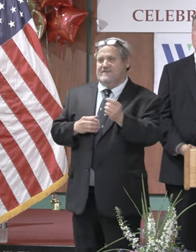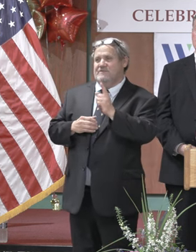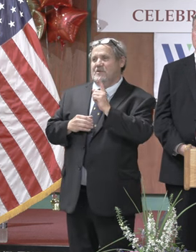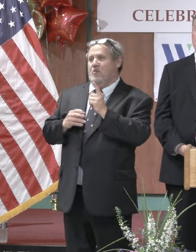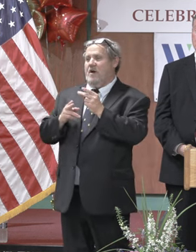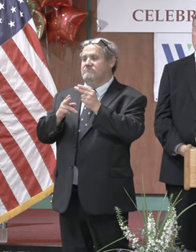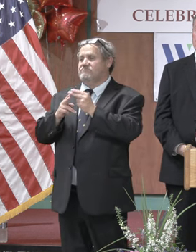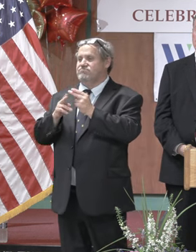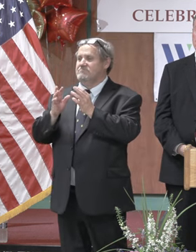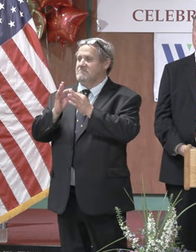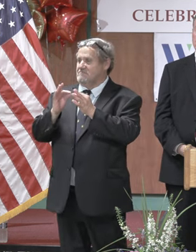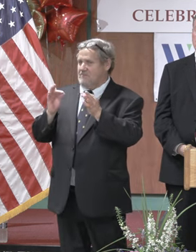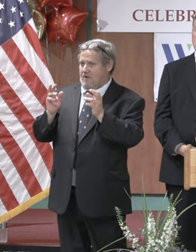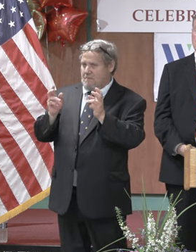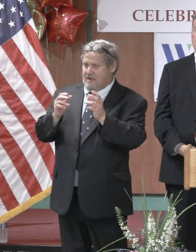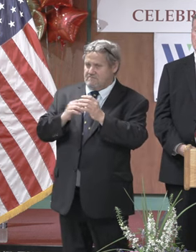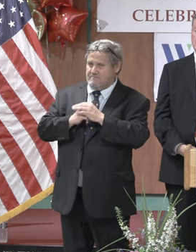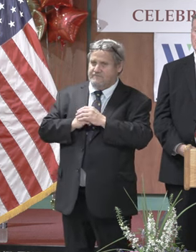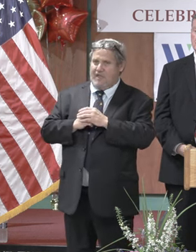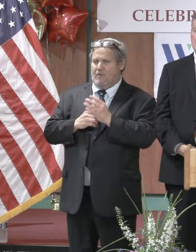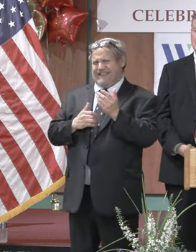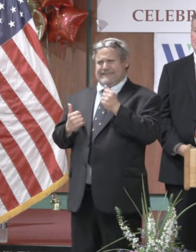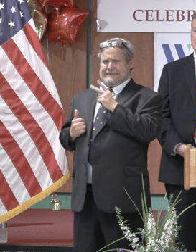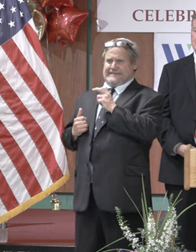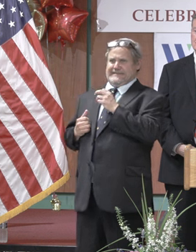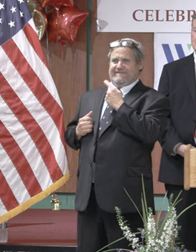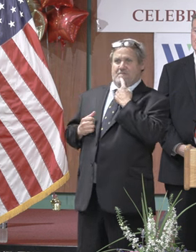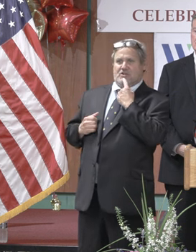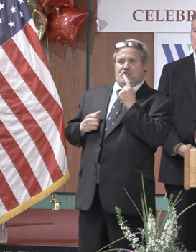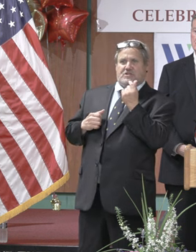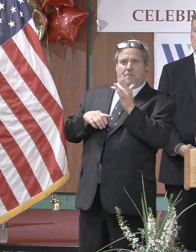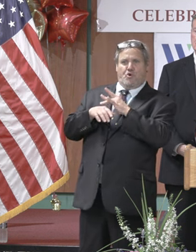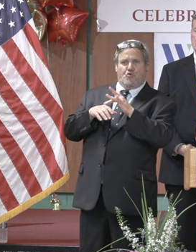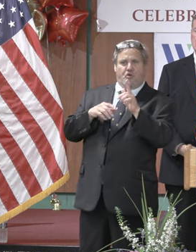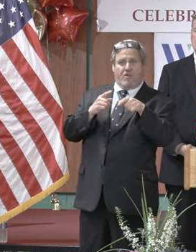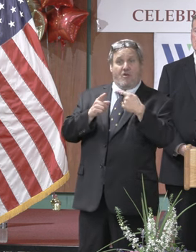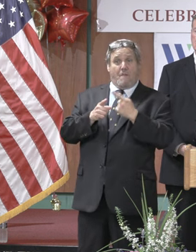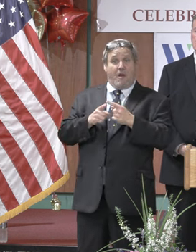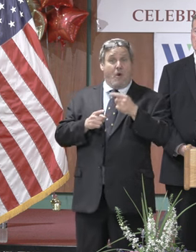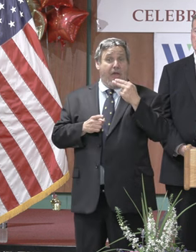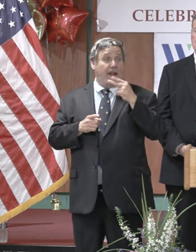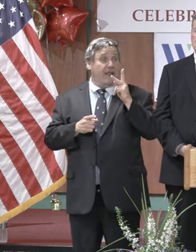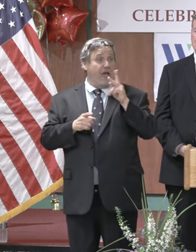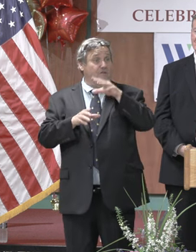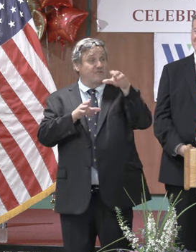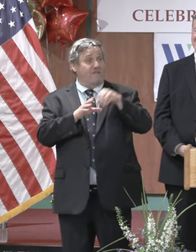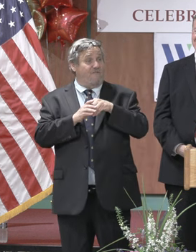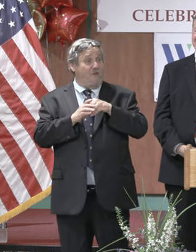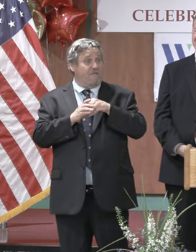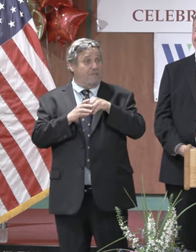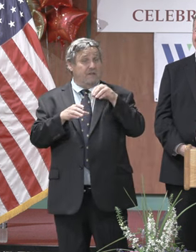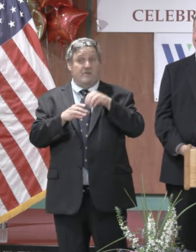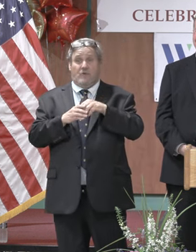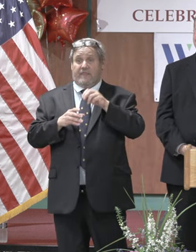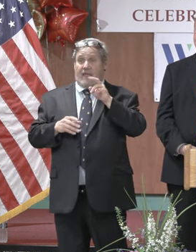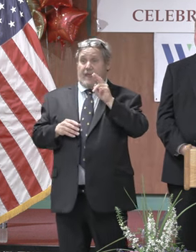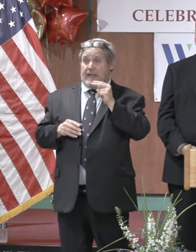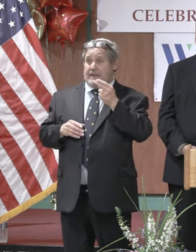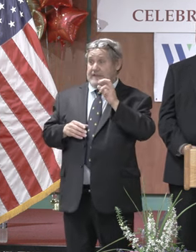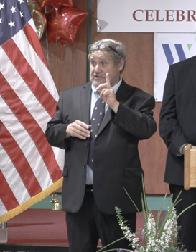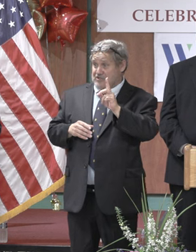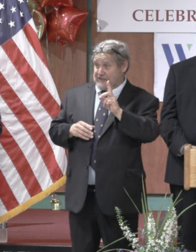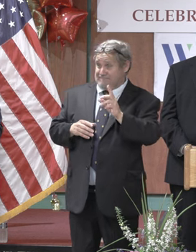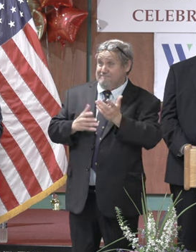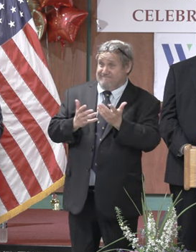i would like to leave you with a quote if i may steve kind of stole my thunder but i was